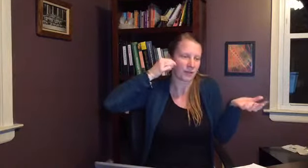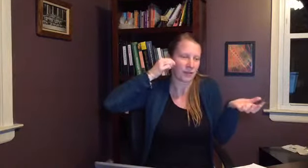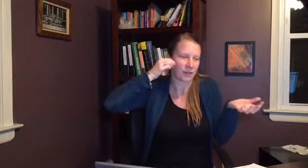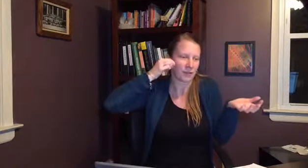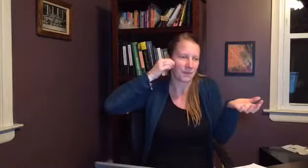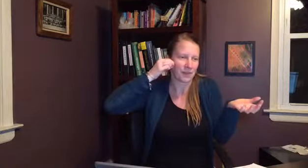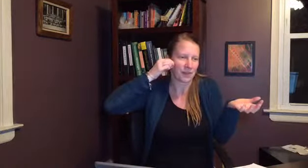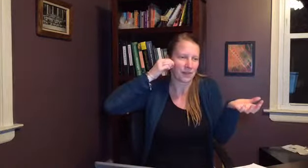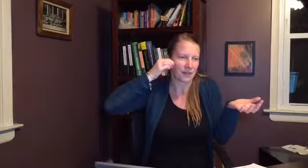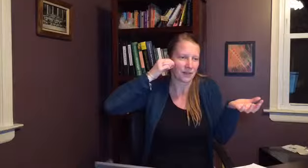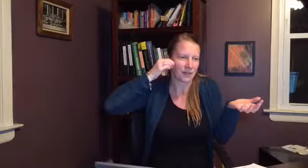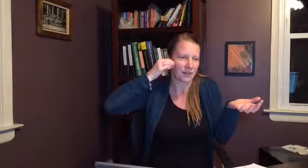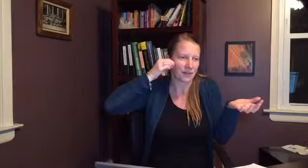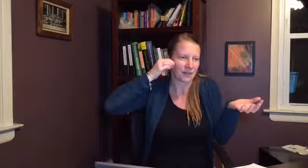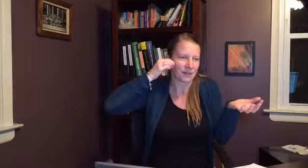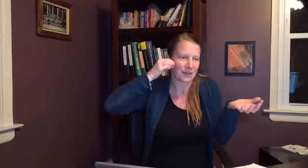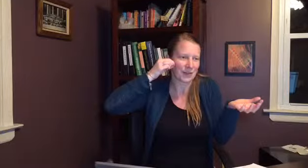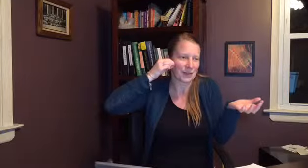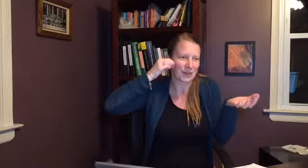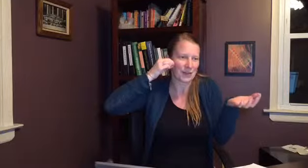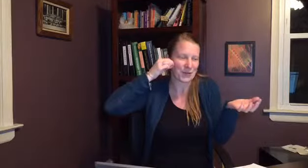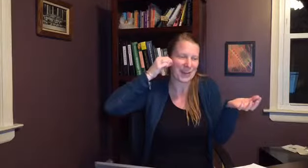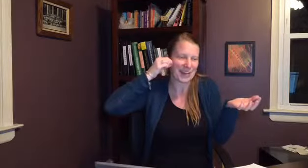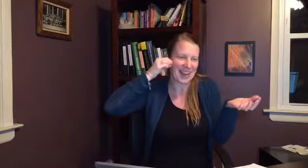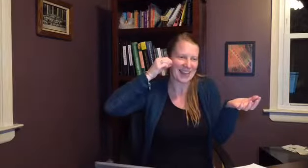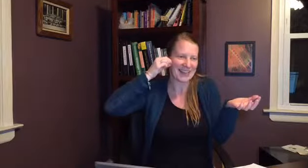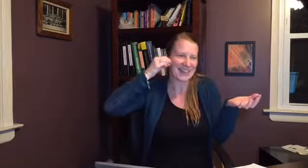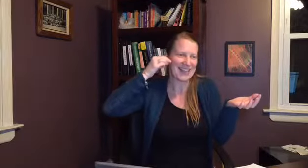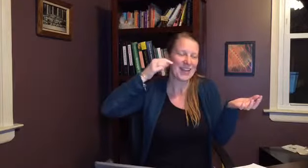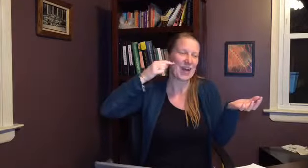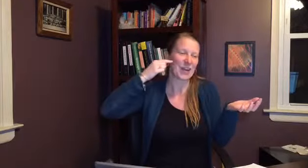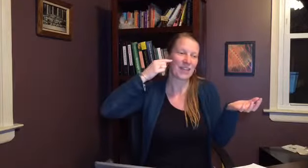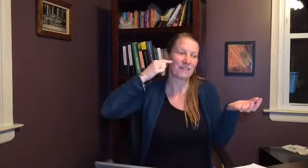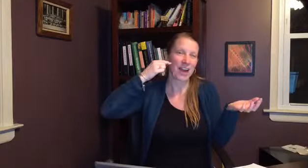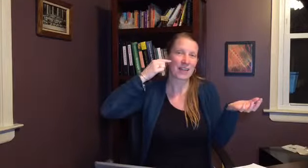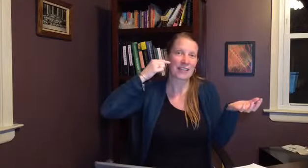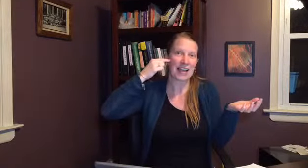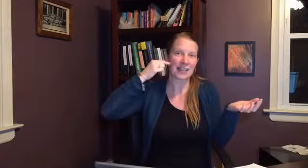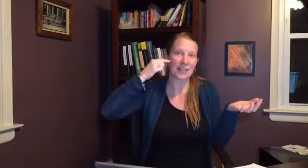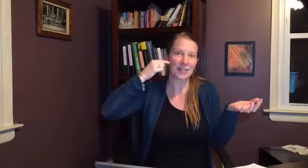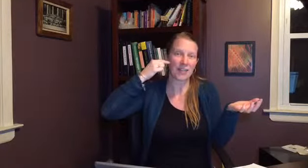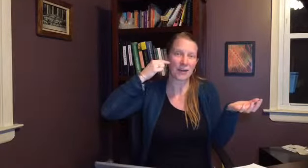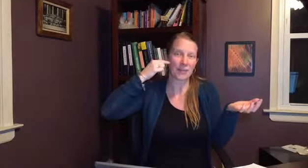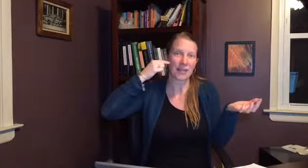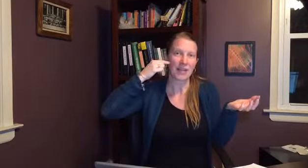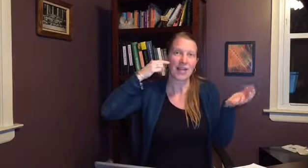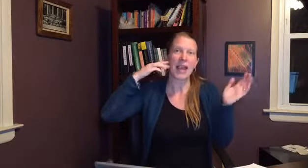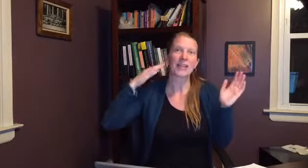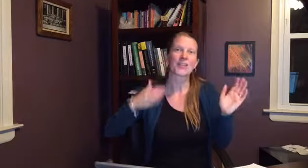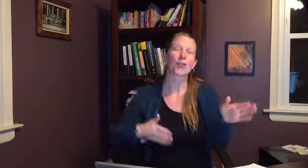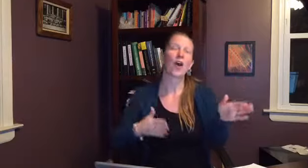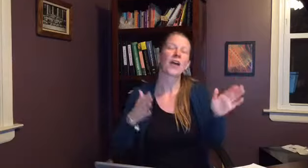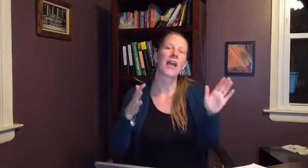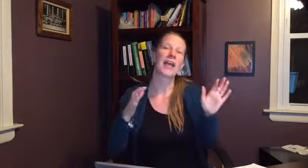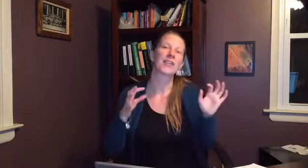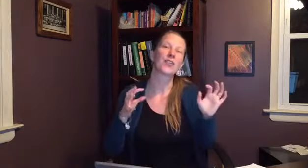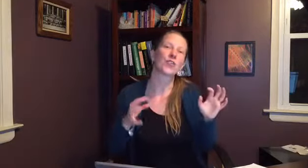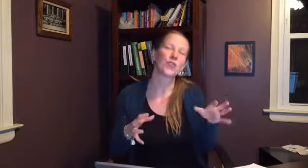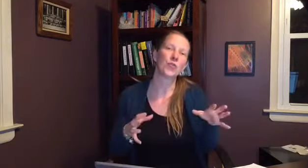the the nerve root at the end okay the virus kind of lives there and as long as you